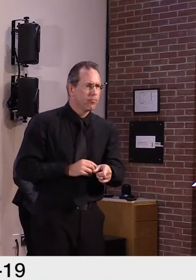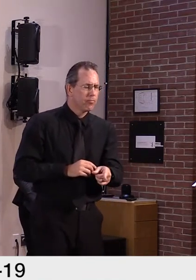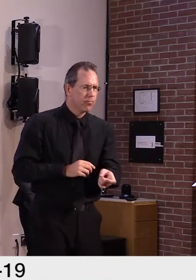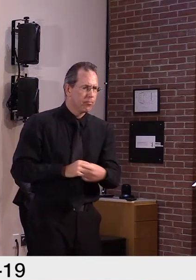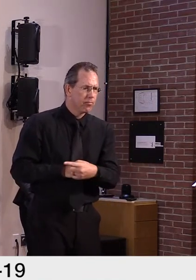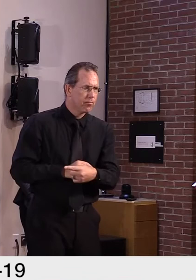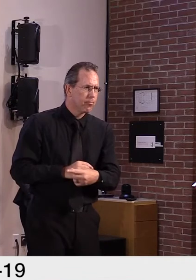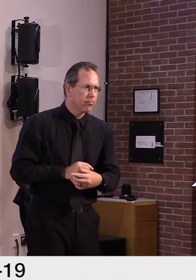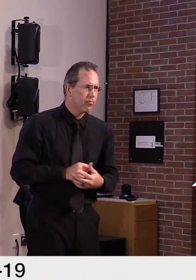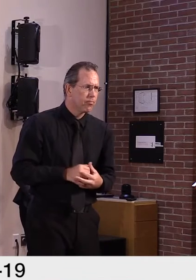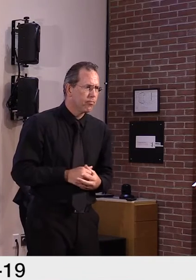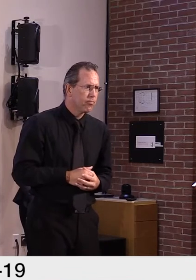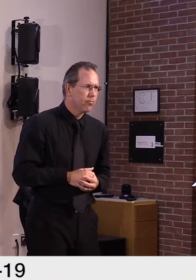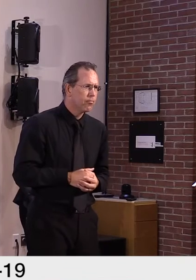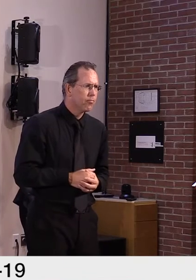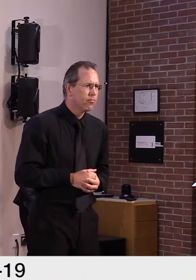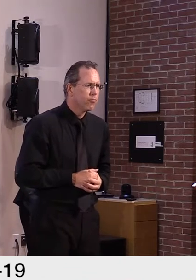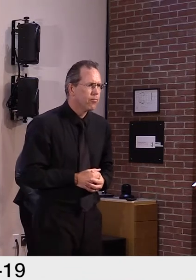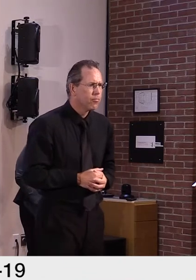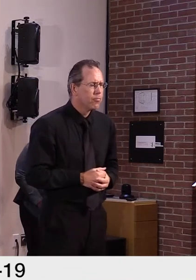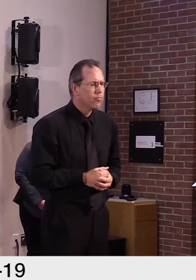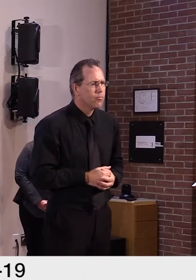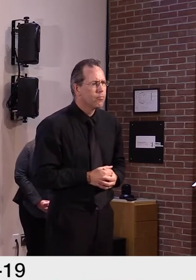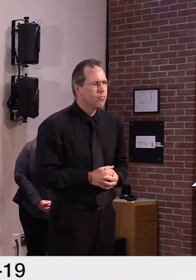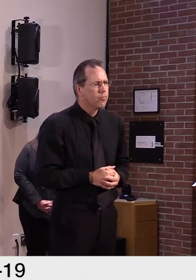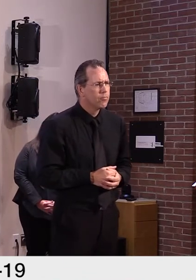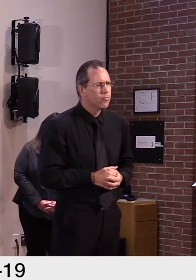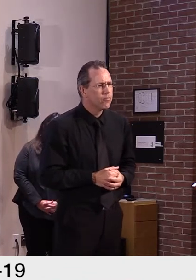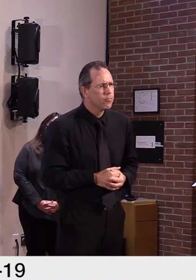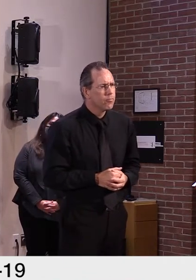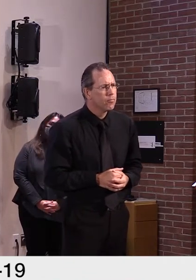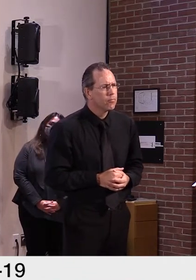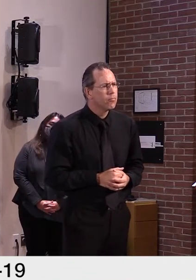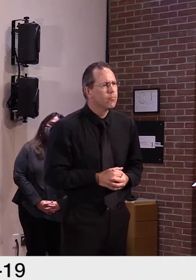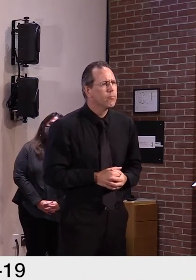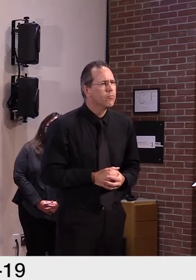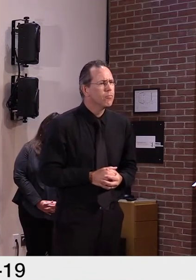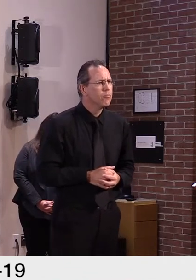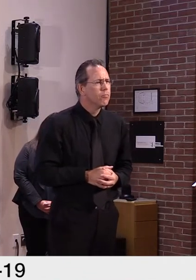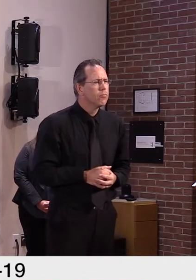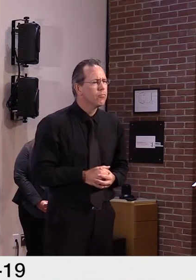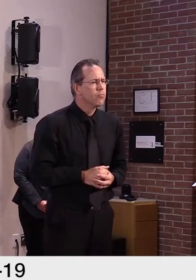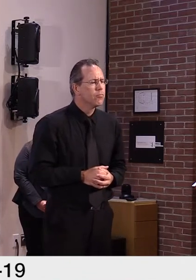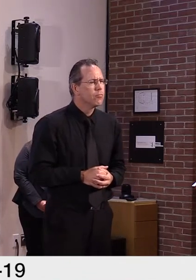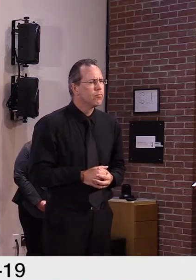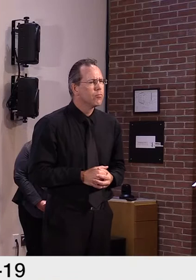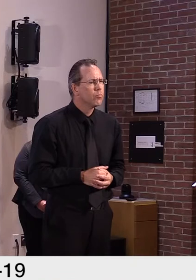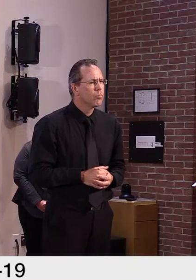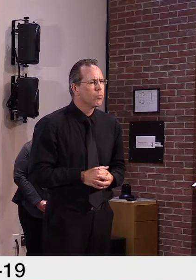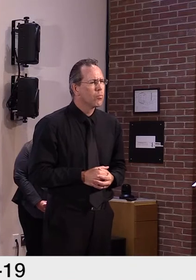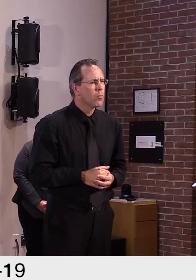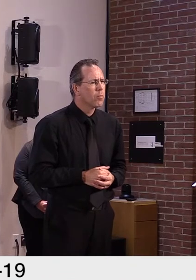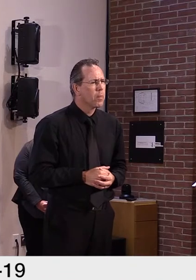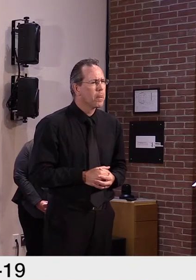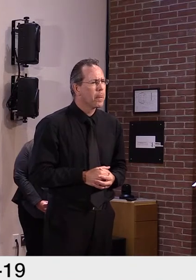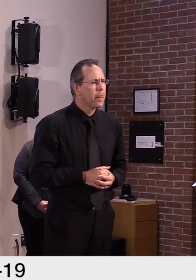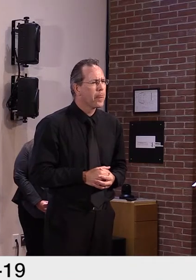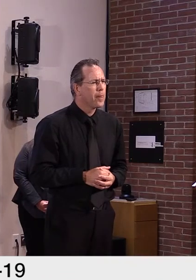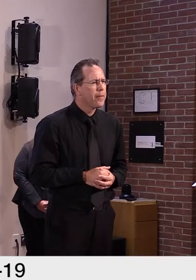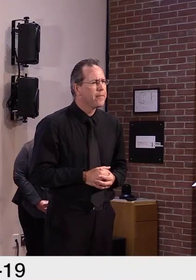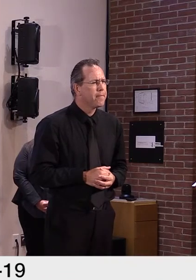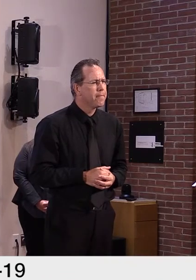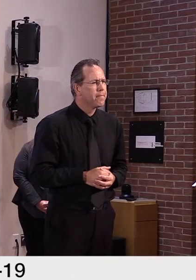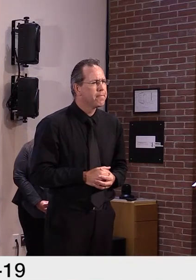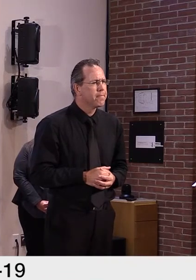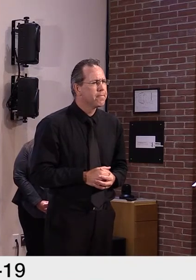reaching asymptomatic people? Yeah, it does. Yeah. So like,